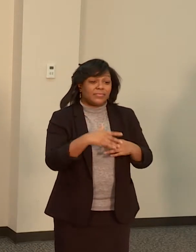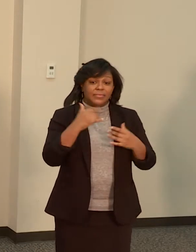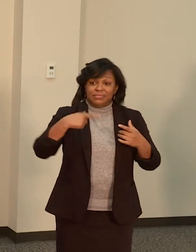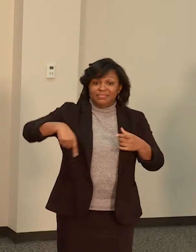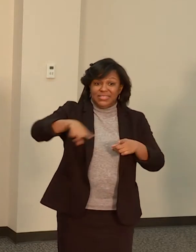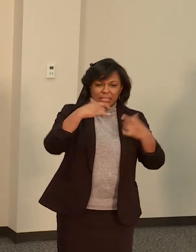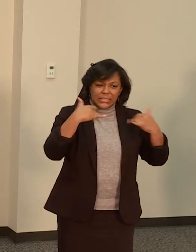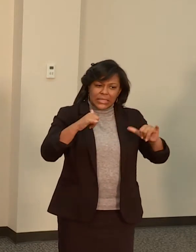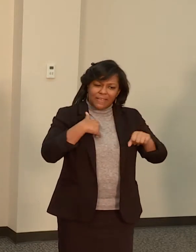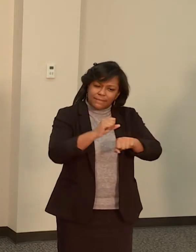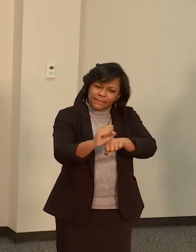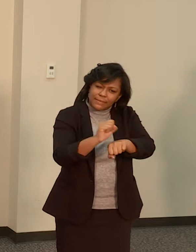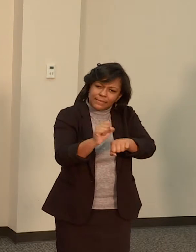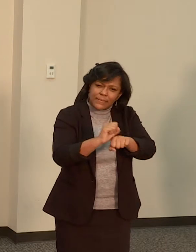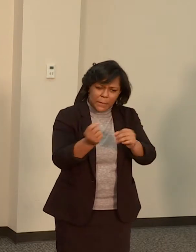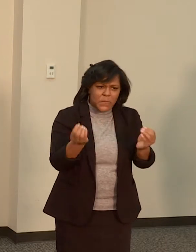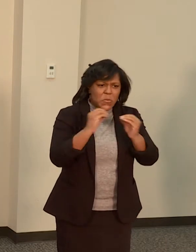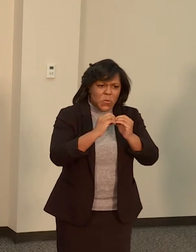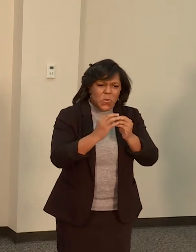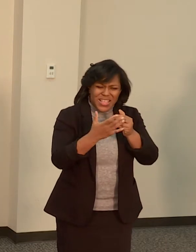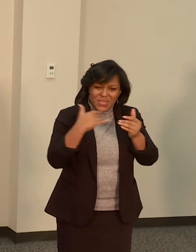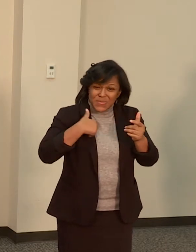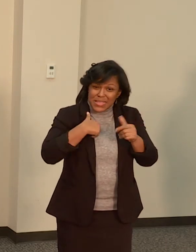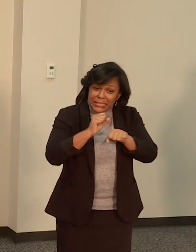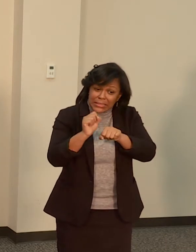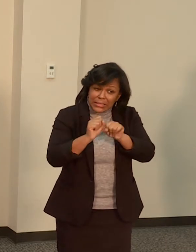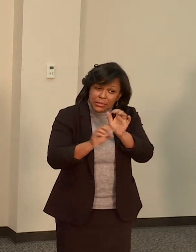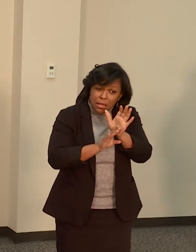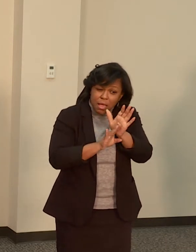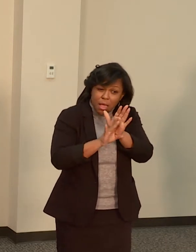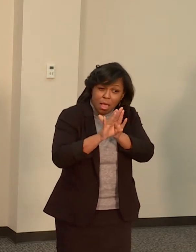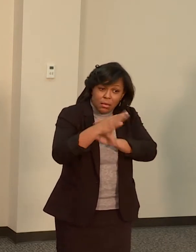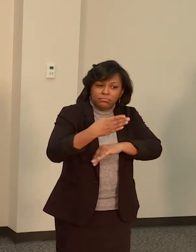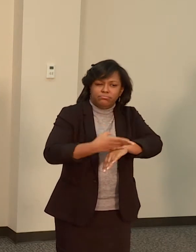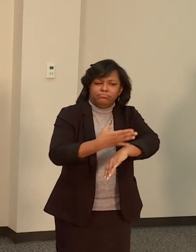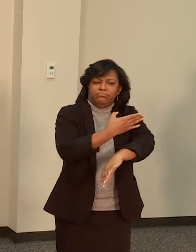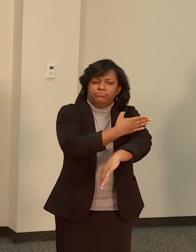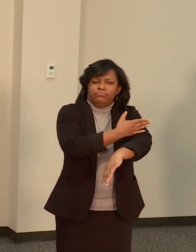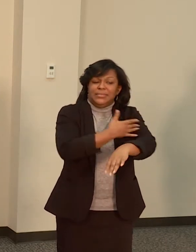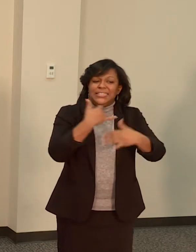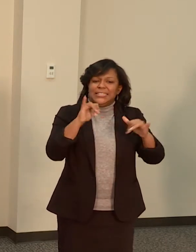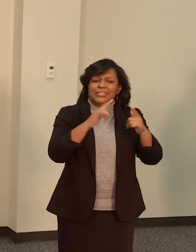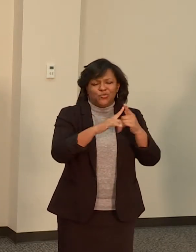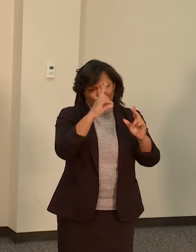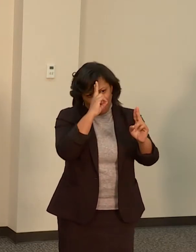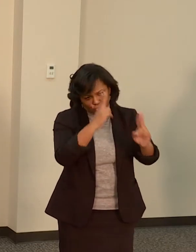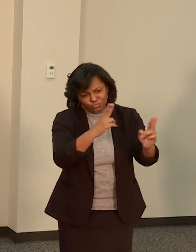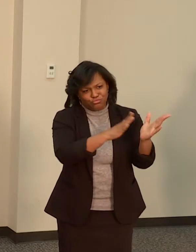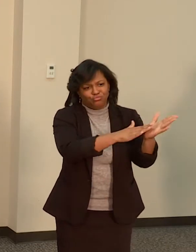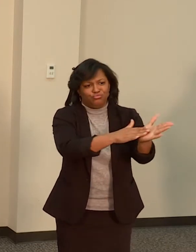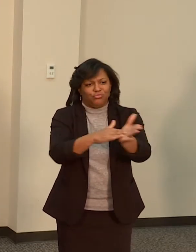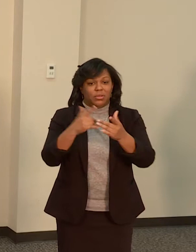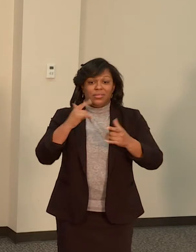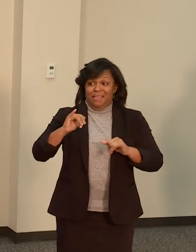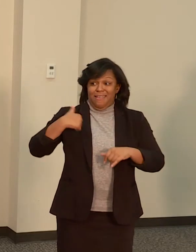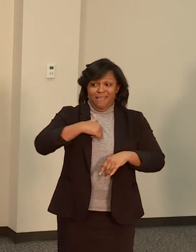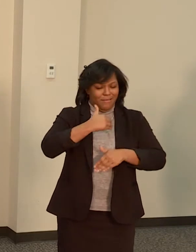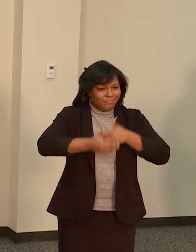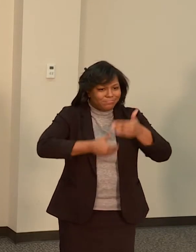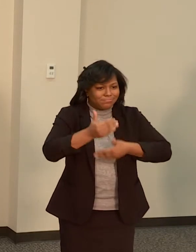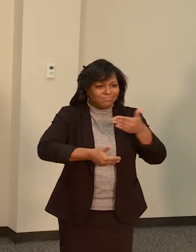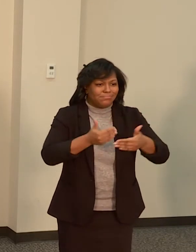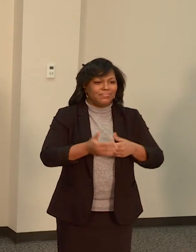progress, there's also a need to celebrate each one of the additional rungs as we go up. And during the 2019